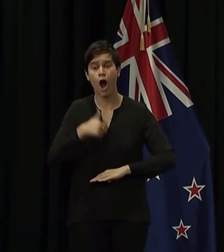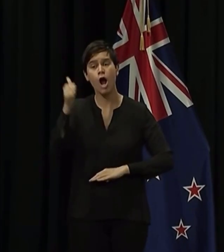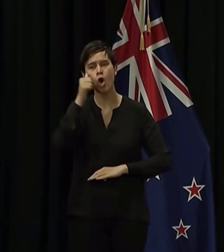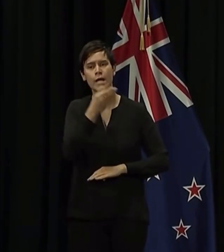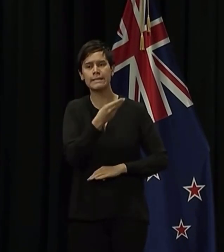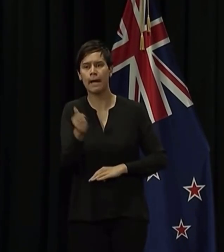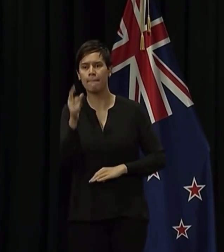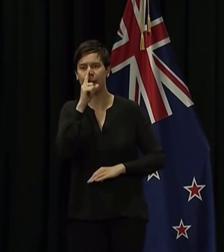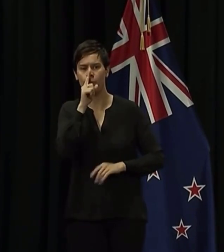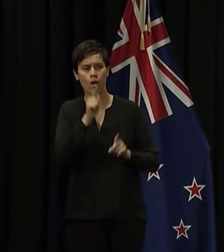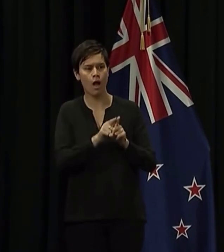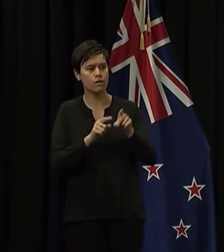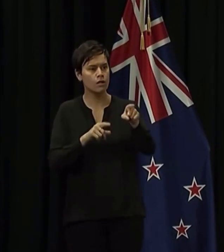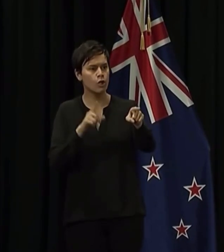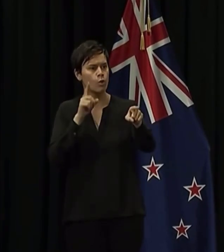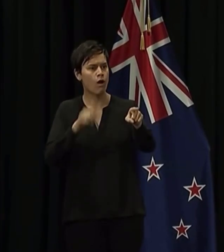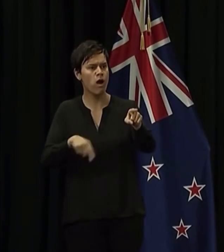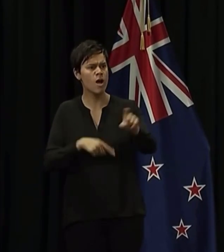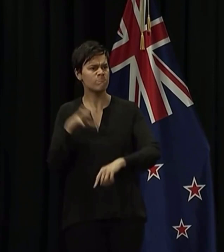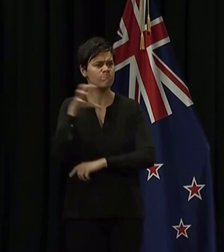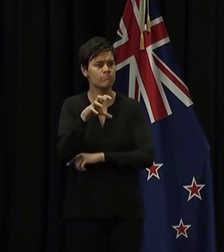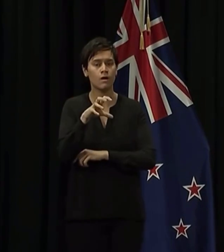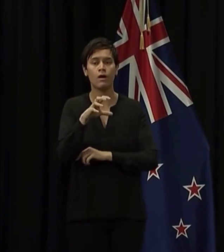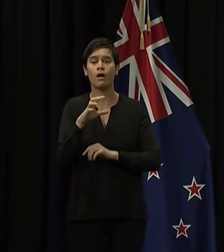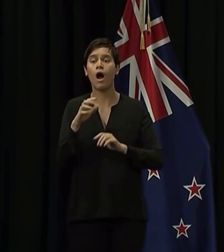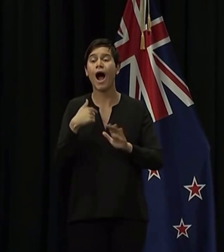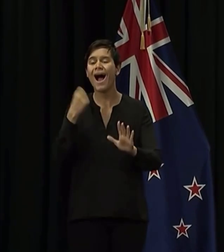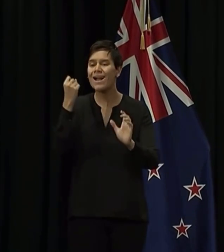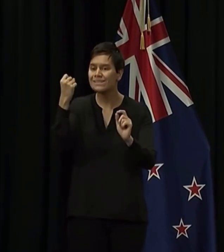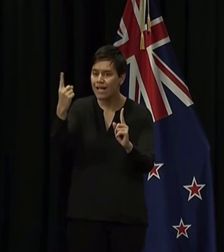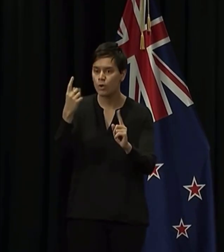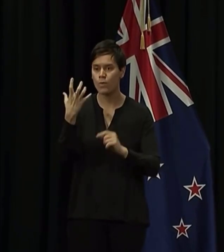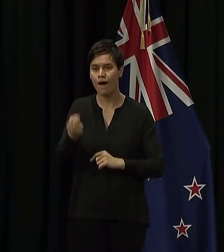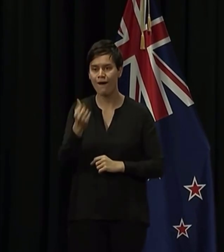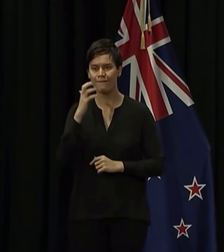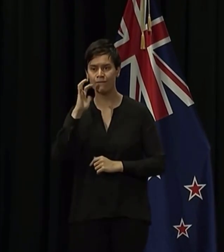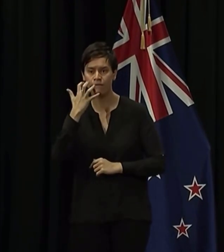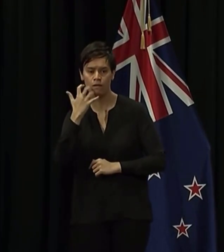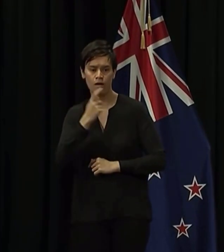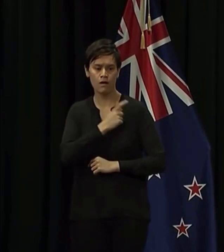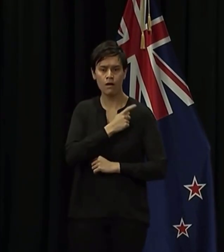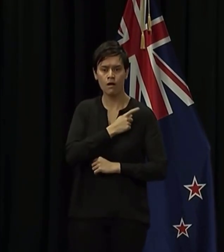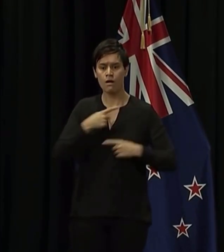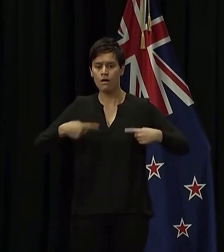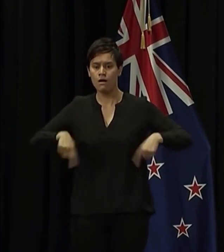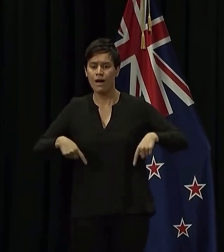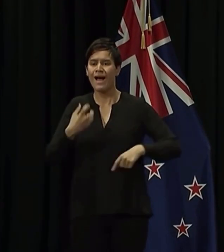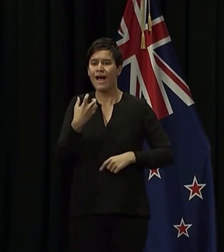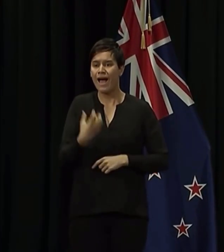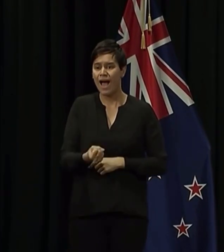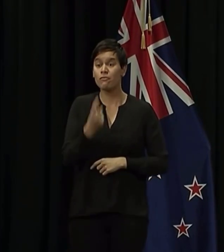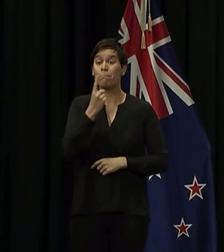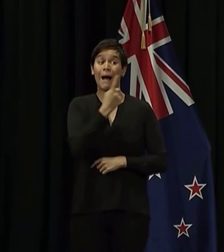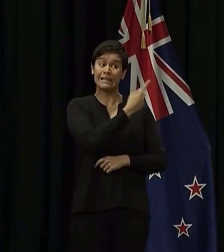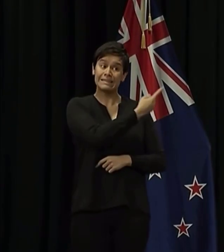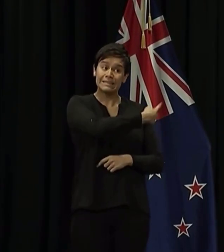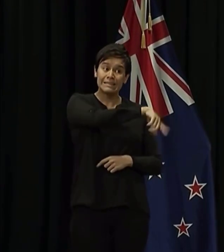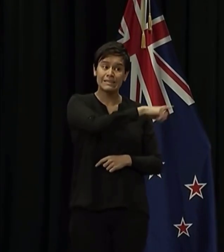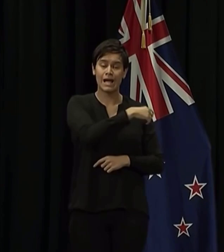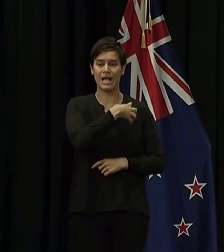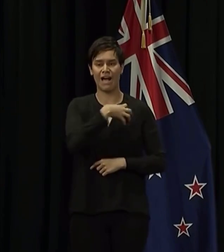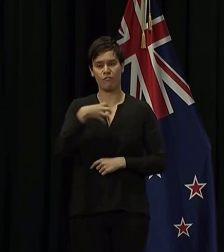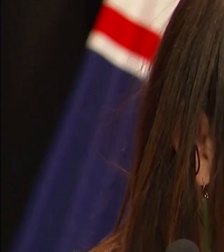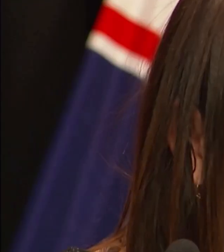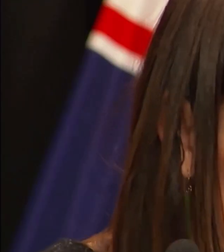And I understand that people are afraid and they are anxious. But we, we will play the role of